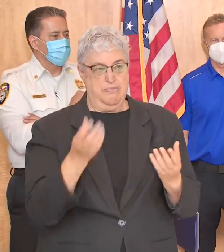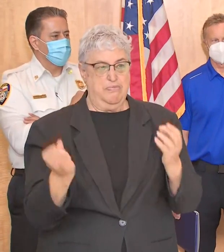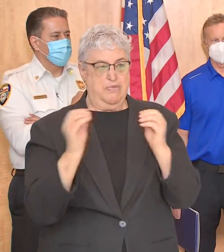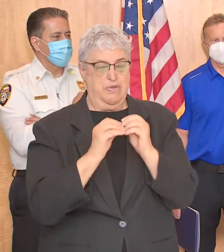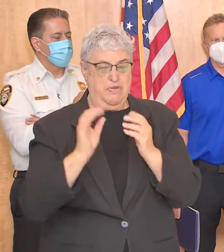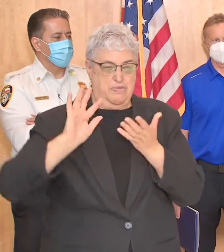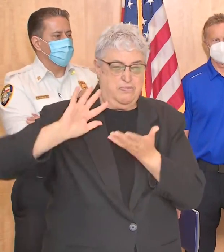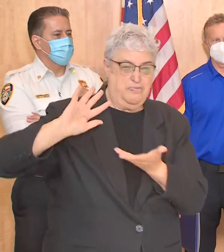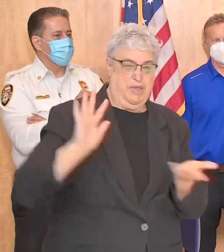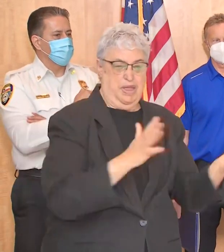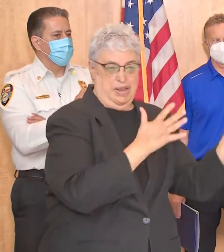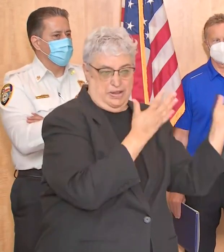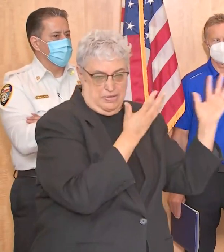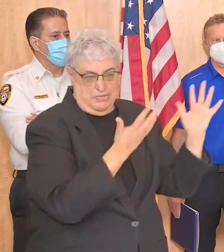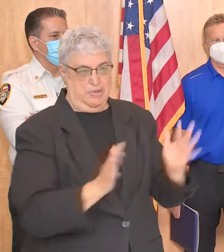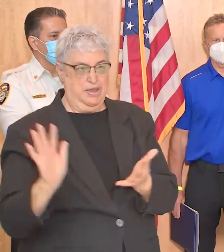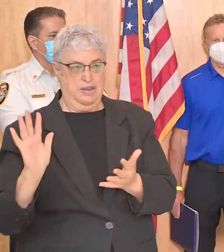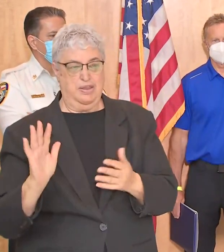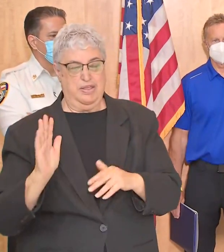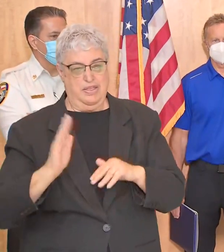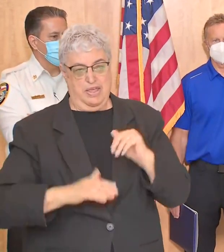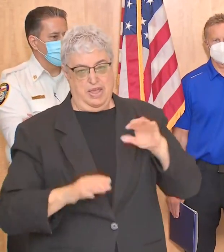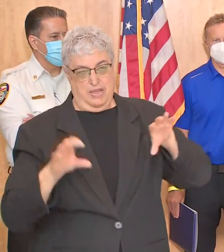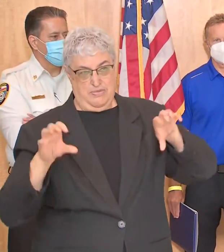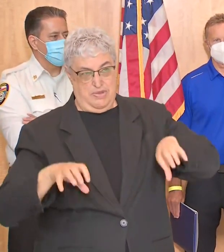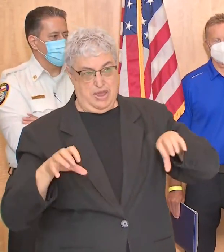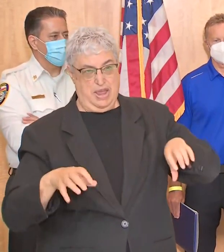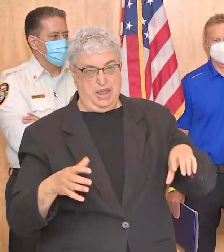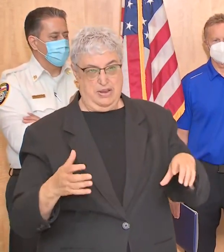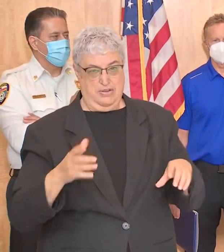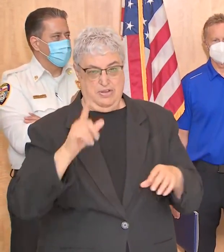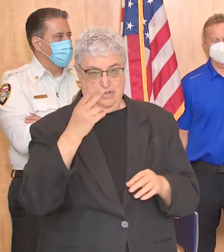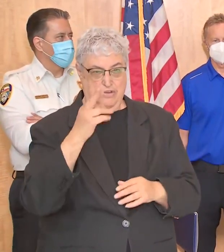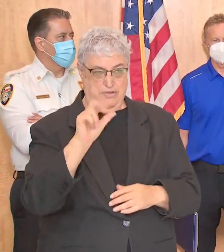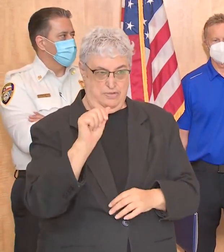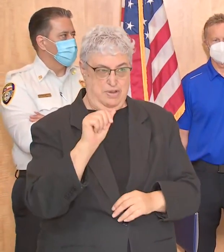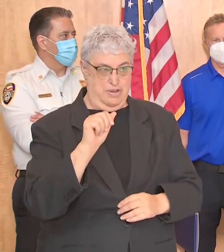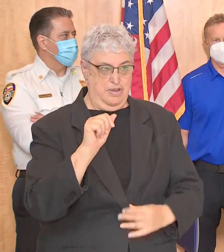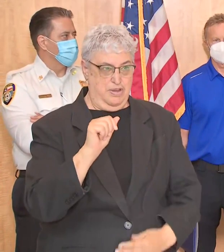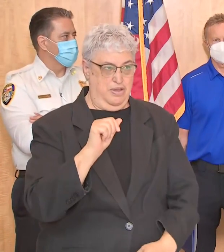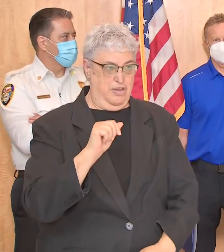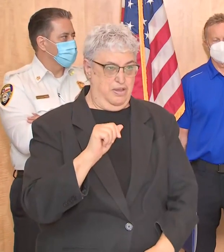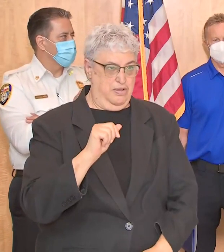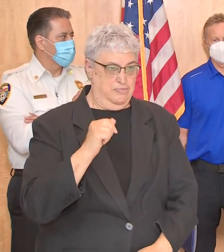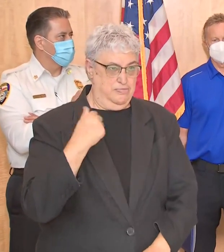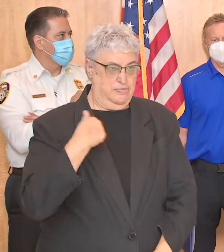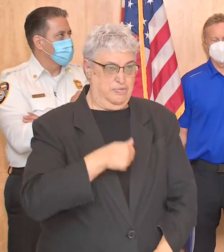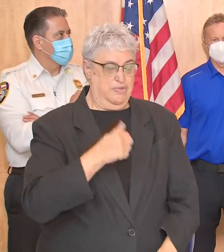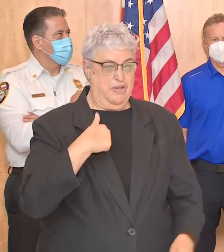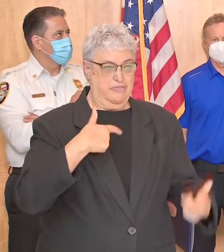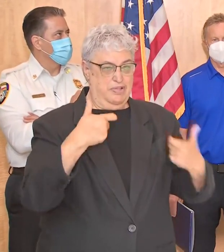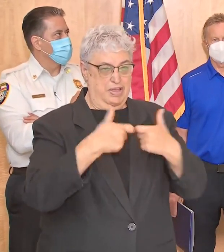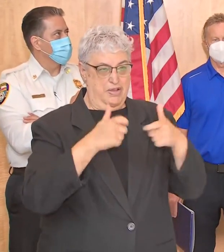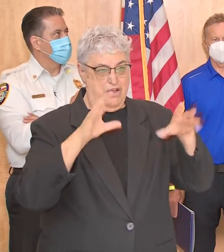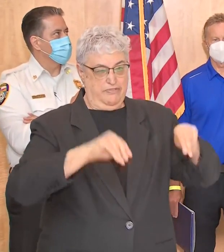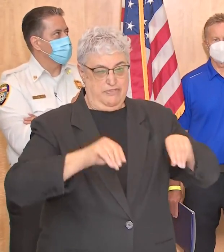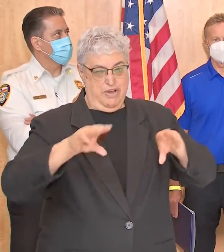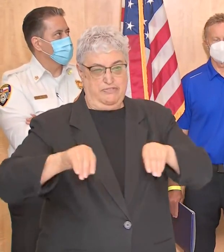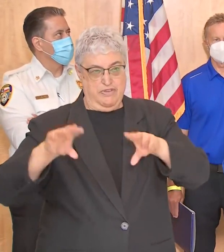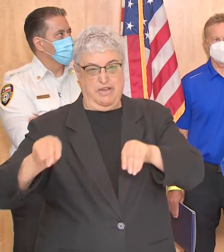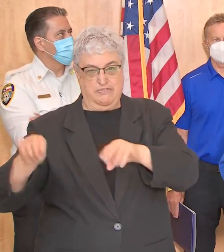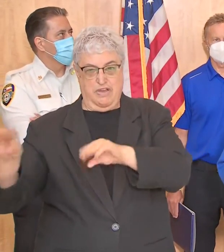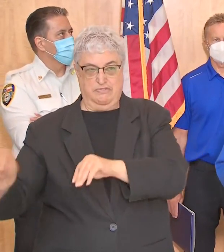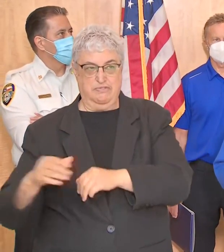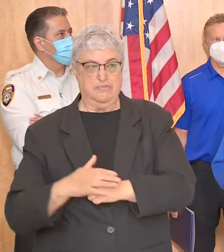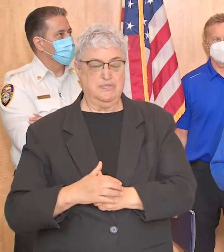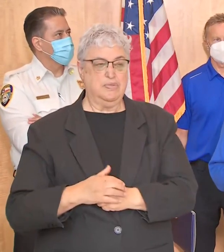of a wind event than a rain event that we were going to be facing power outages and I have my